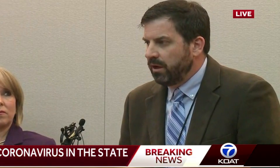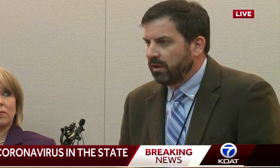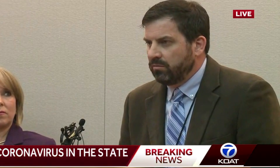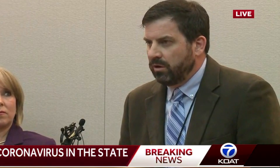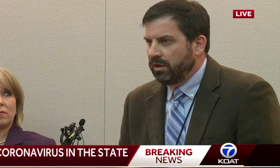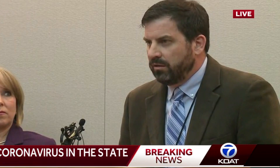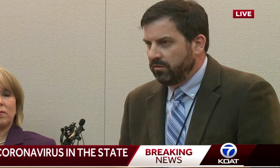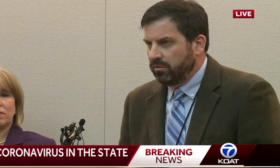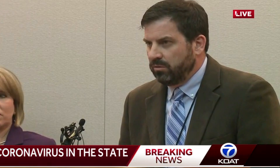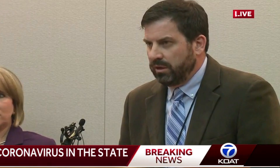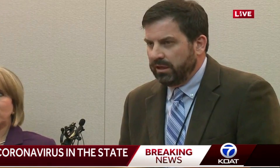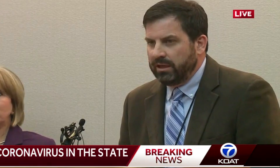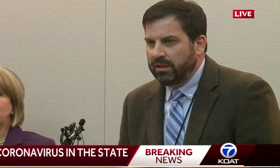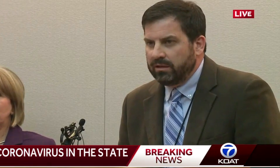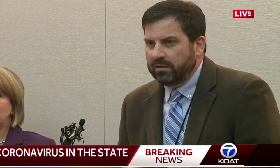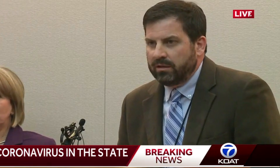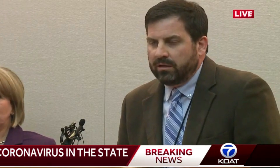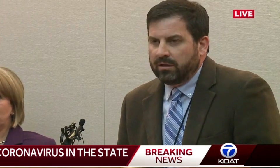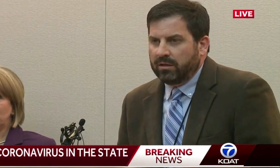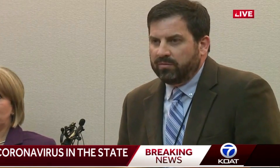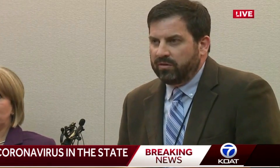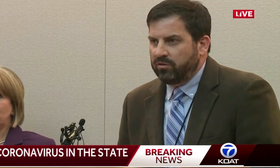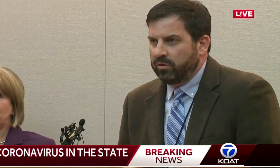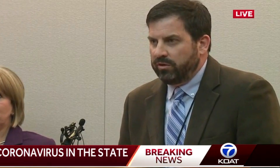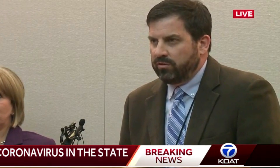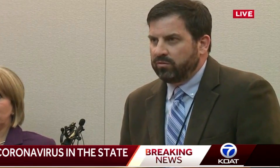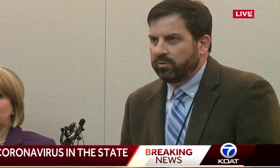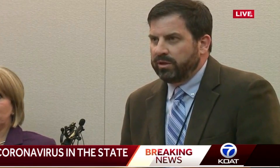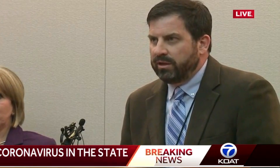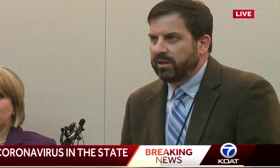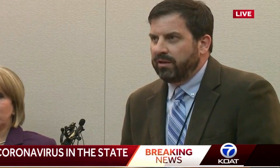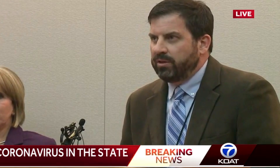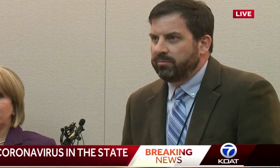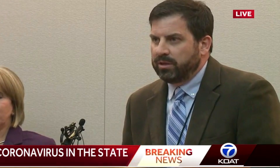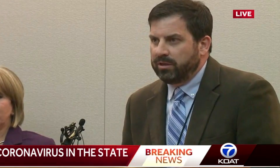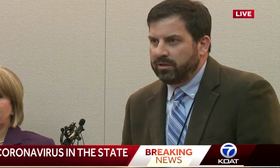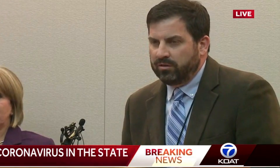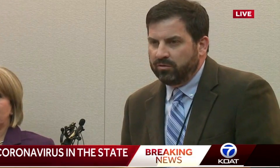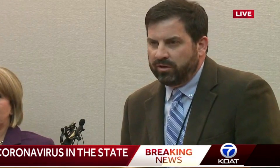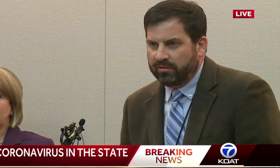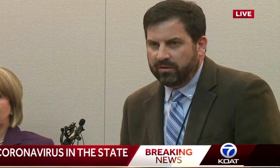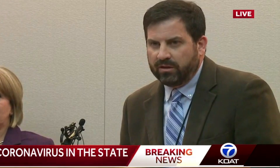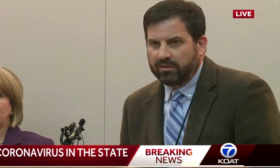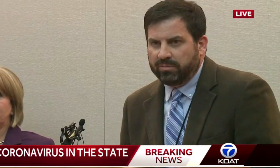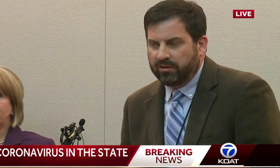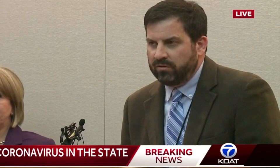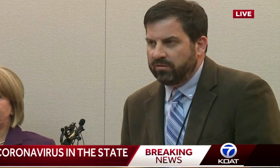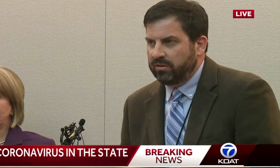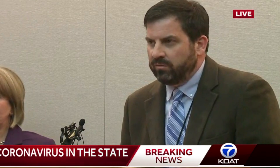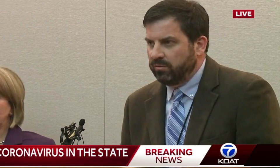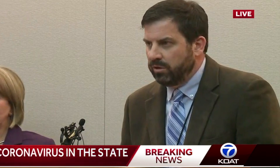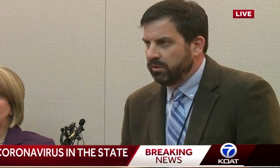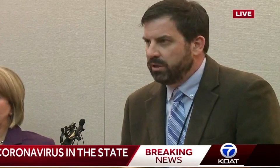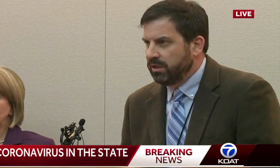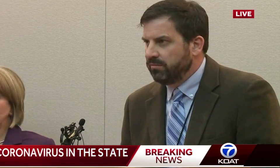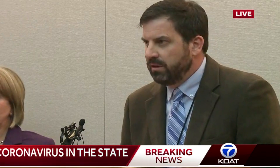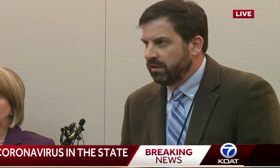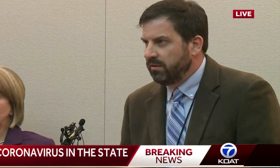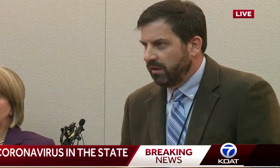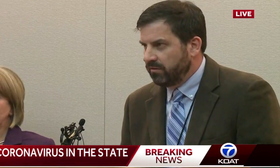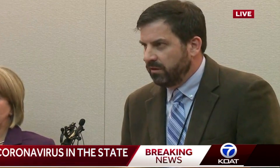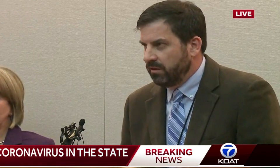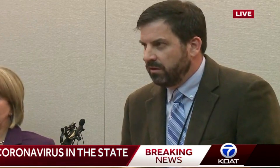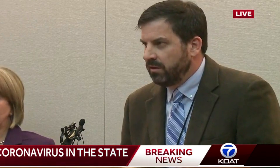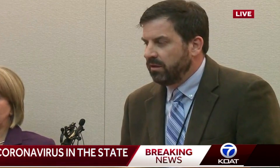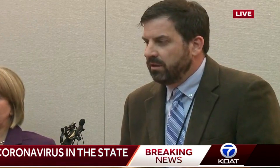We have not run into any situations where we didn't have the ability to do testing on patients that we really believe